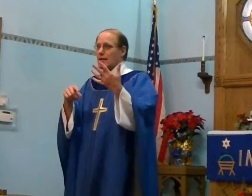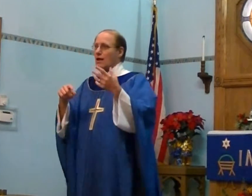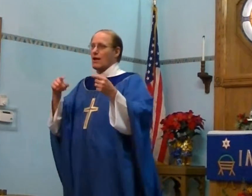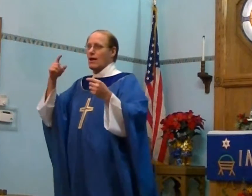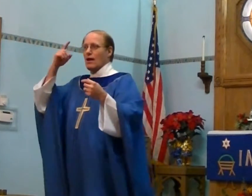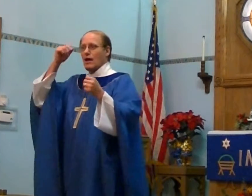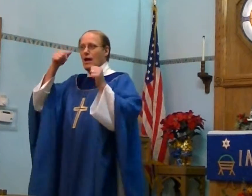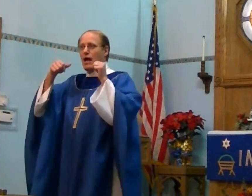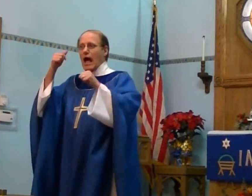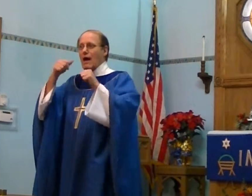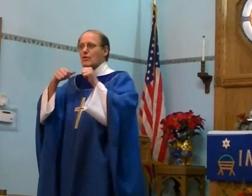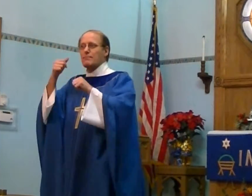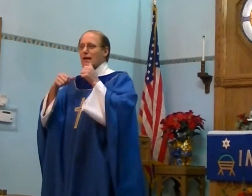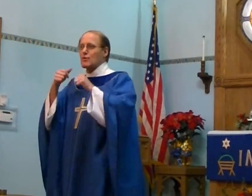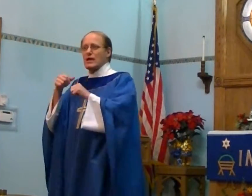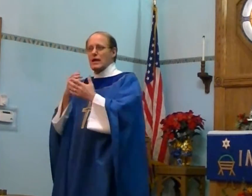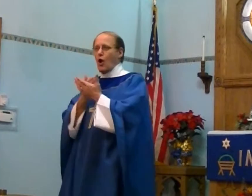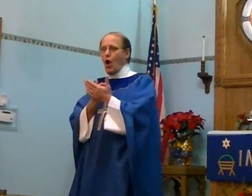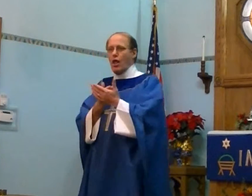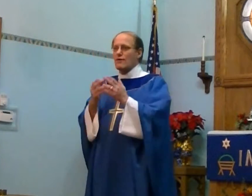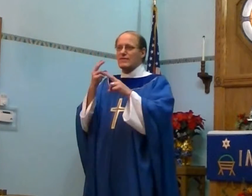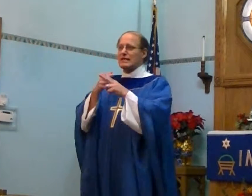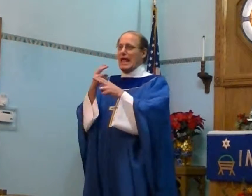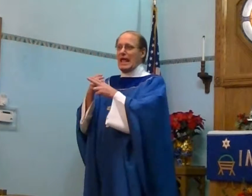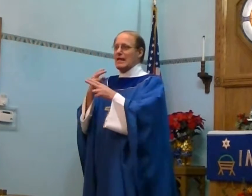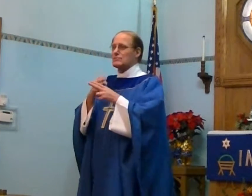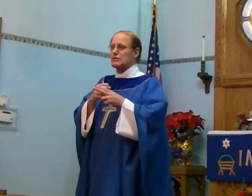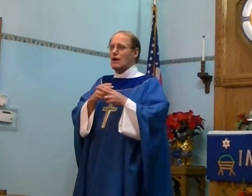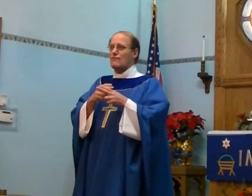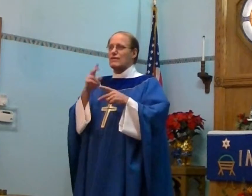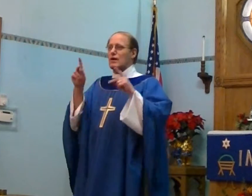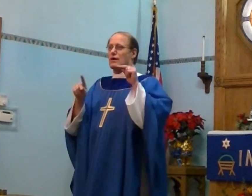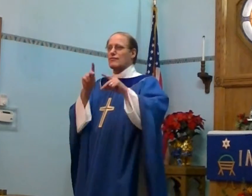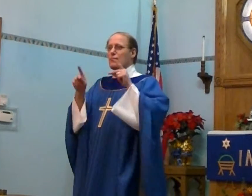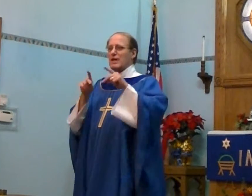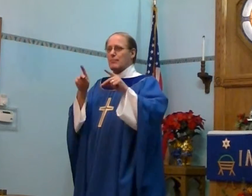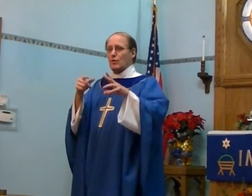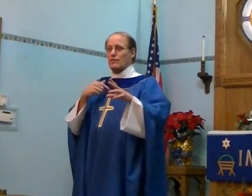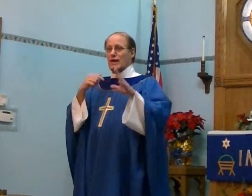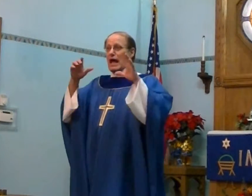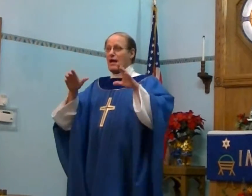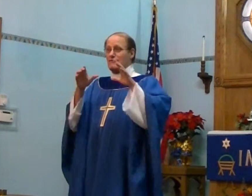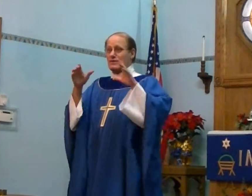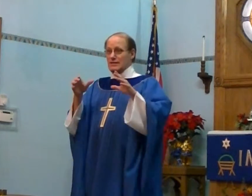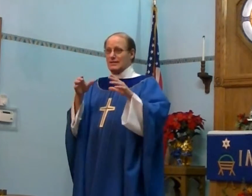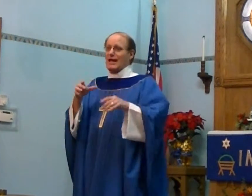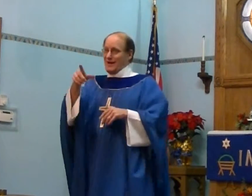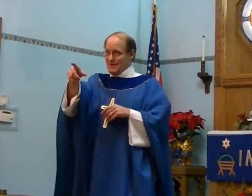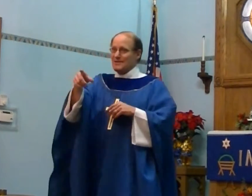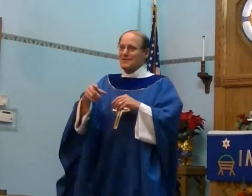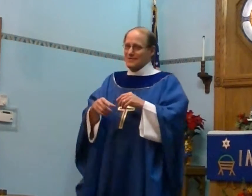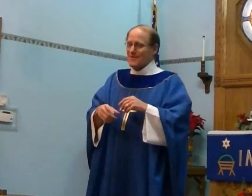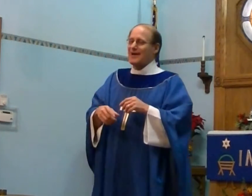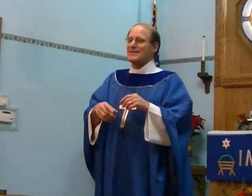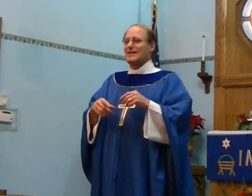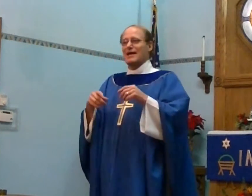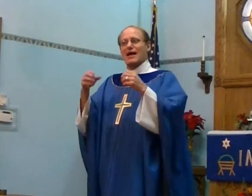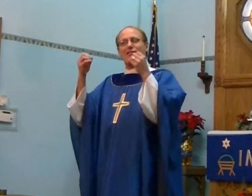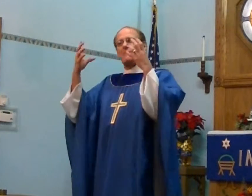I'm remembering all of the names of the people that I have. Yeah. Right. The